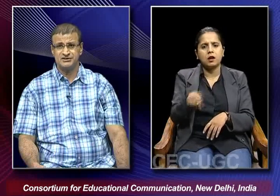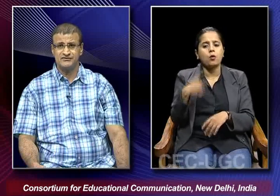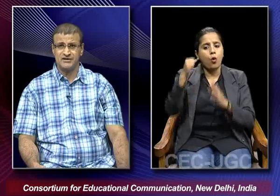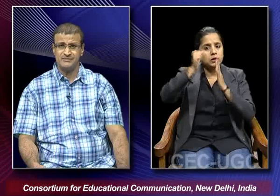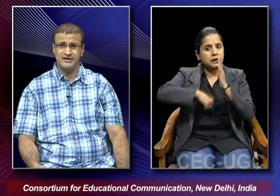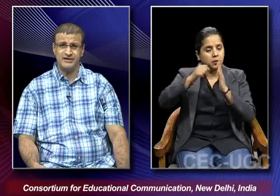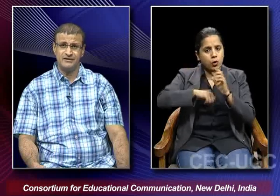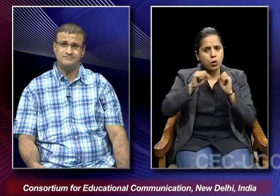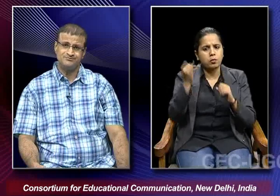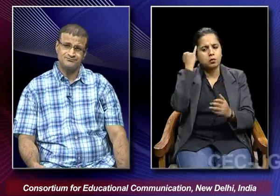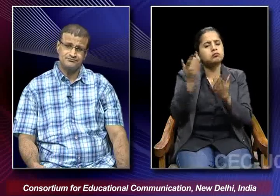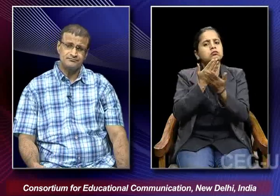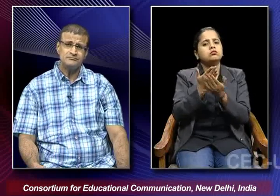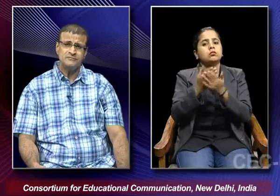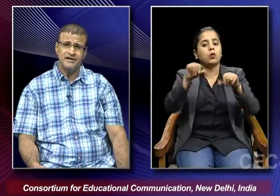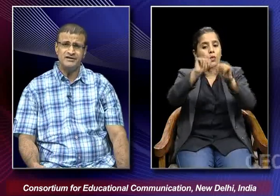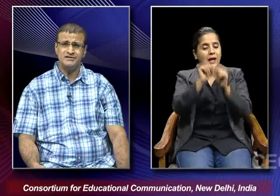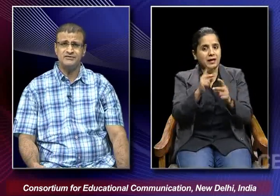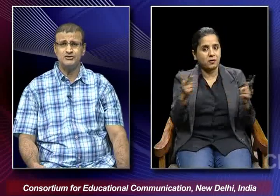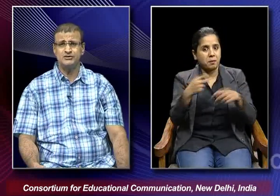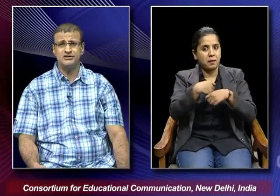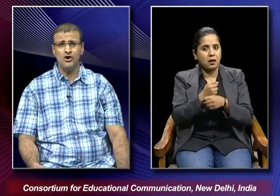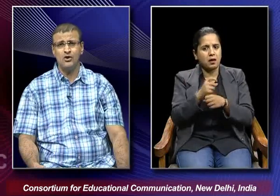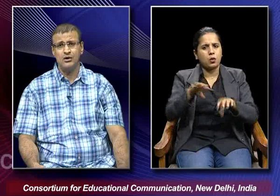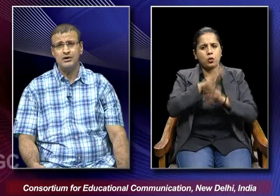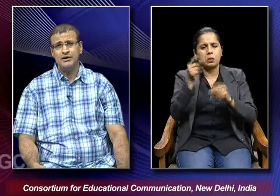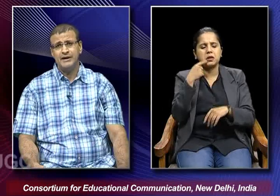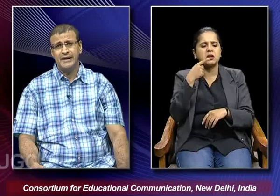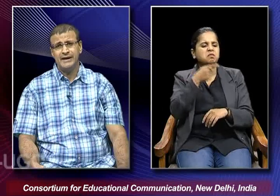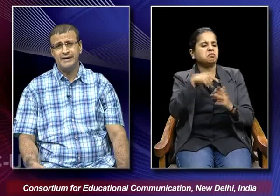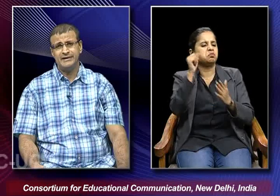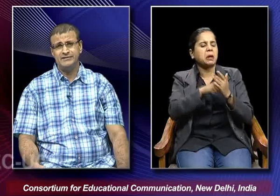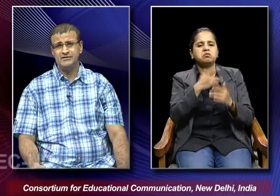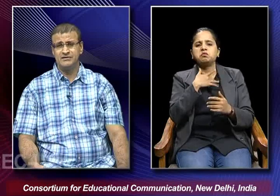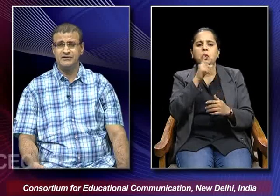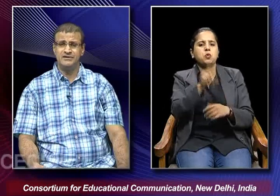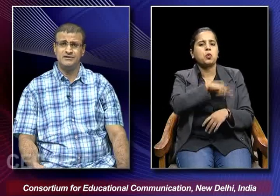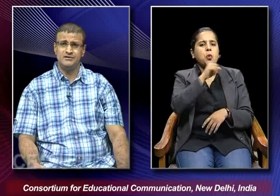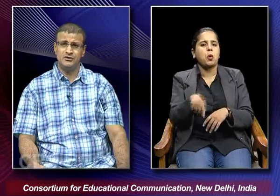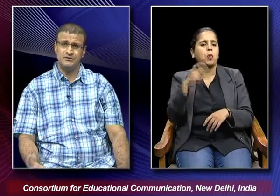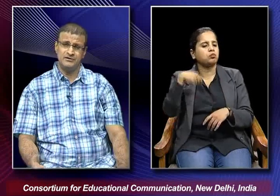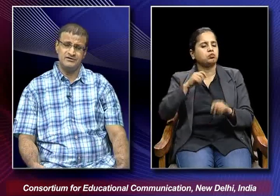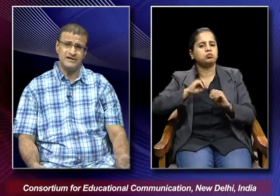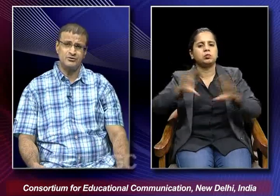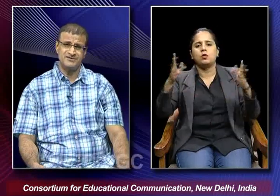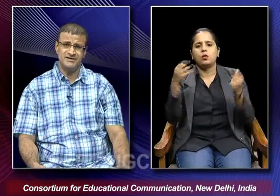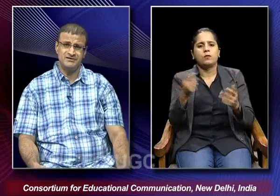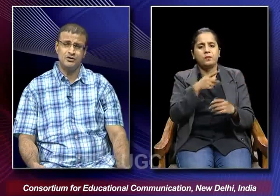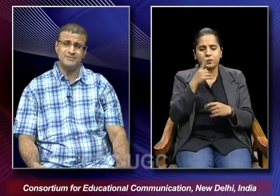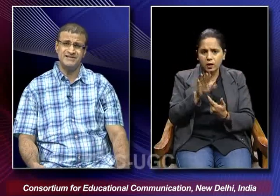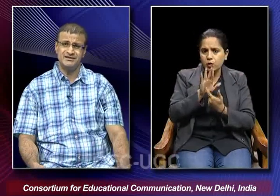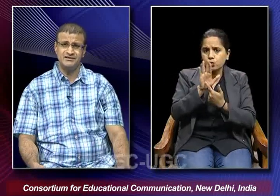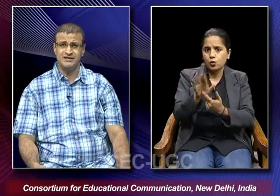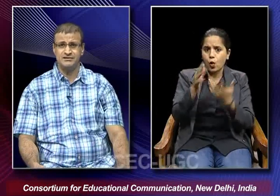they were recommending it they were totally wrong. And even he tried to present